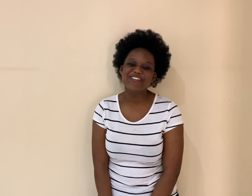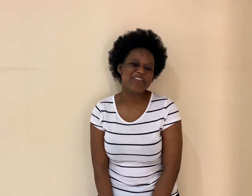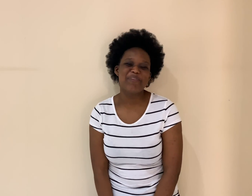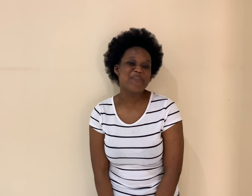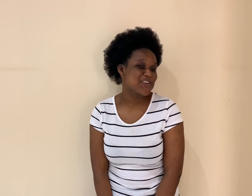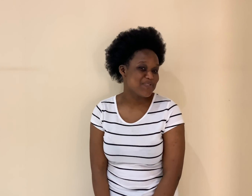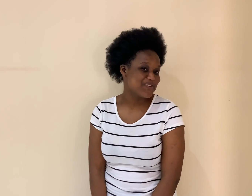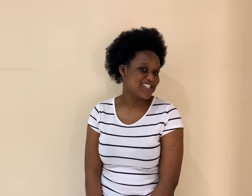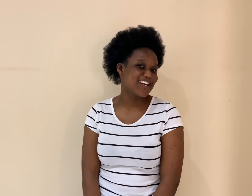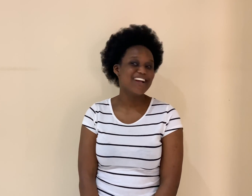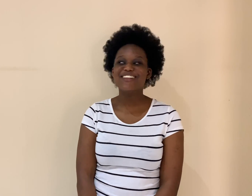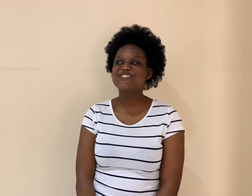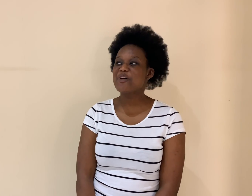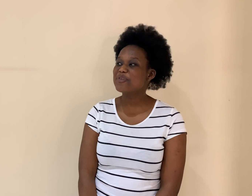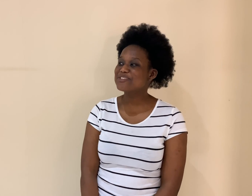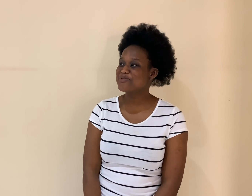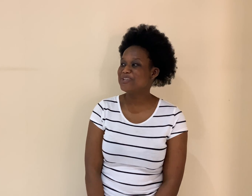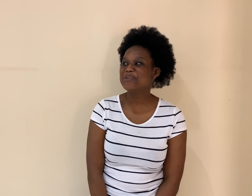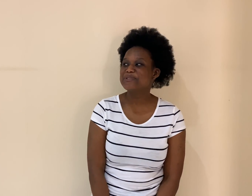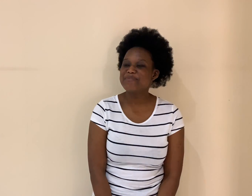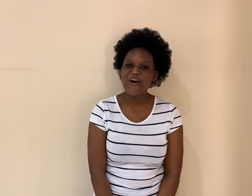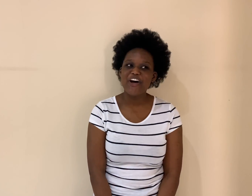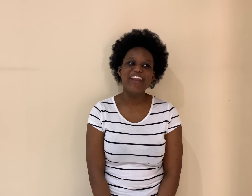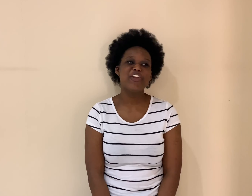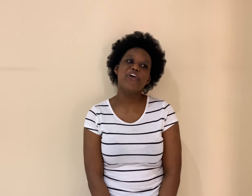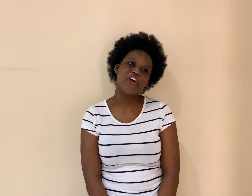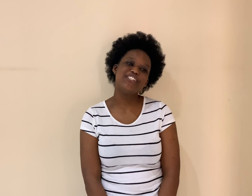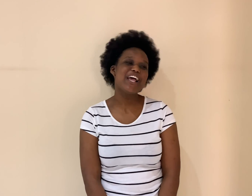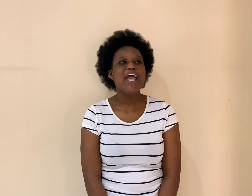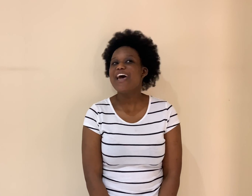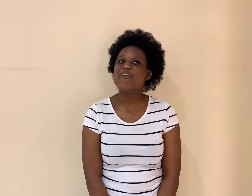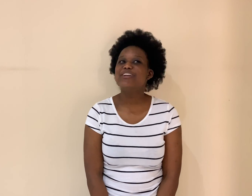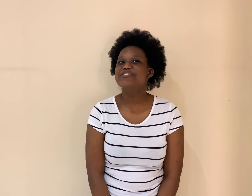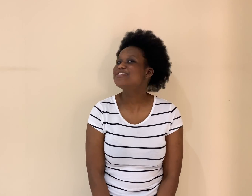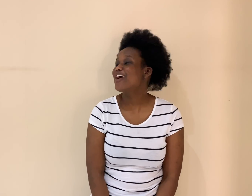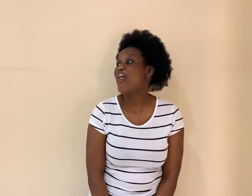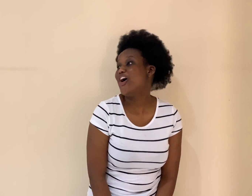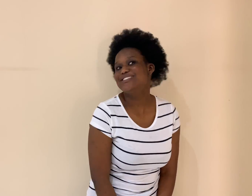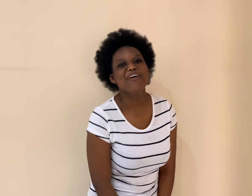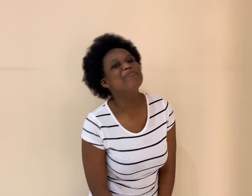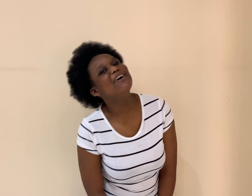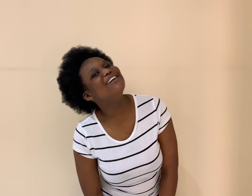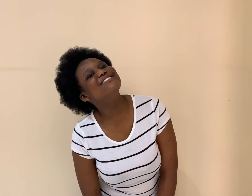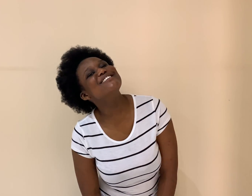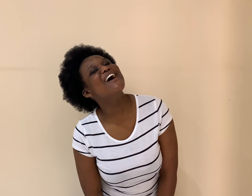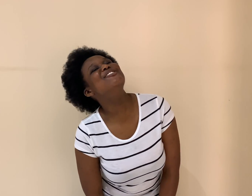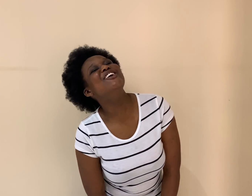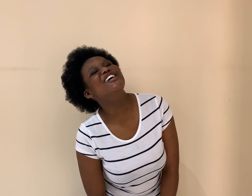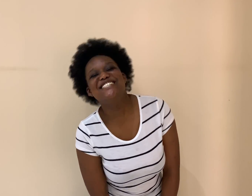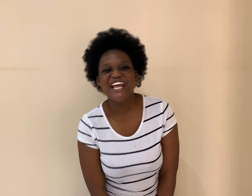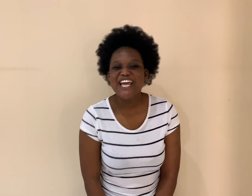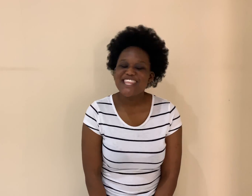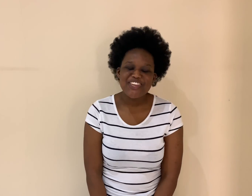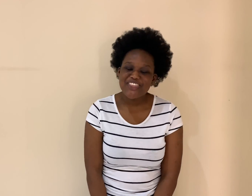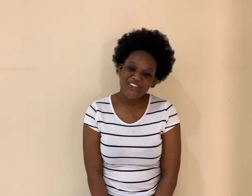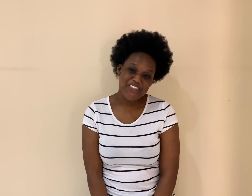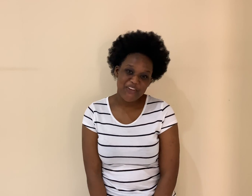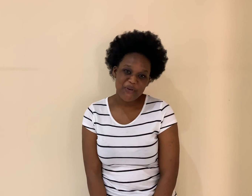to keep my composure this topic is really close to my heart and it hurts and i want to say a lot but i'm not thank you thank you thank you